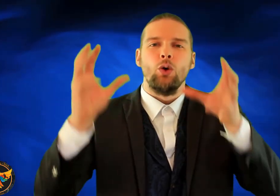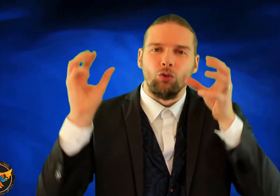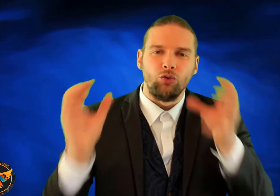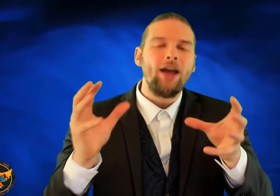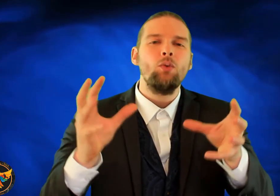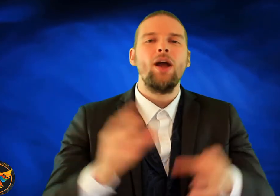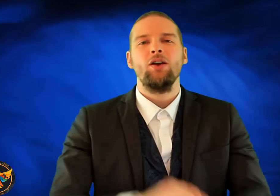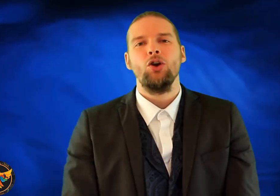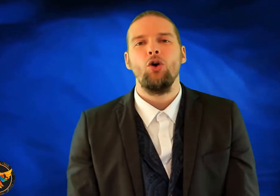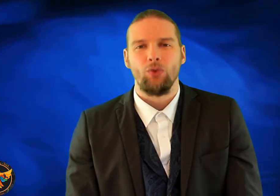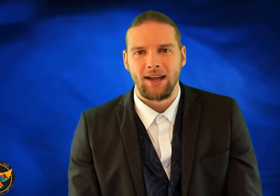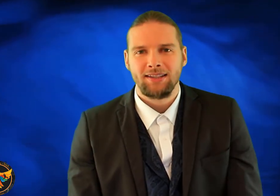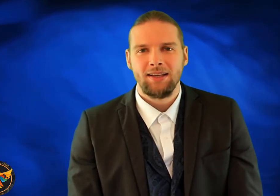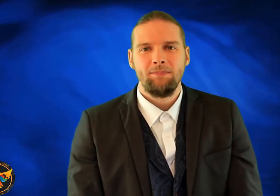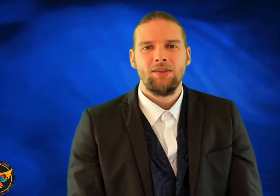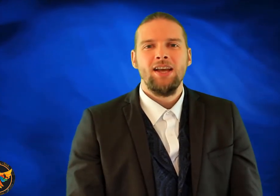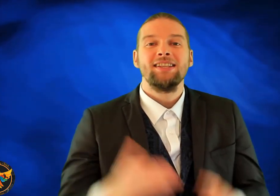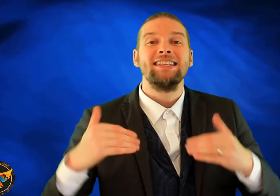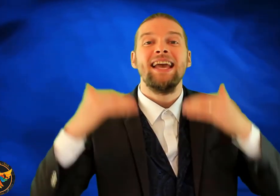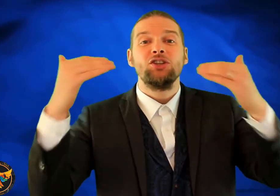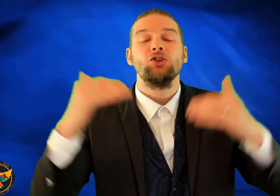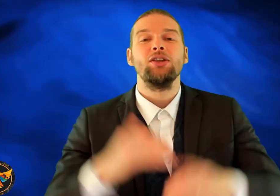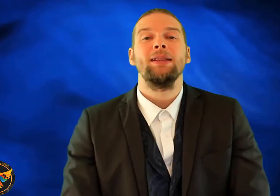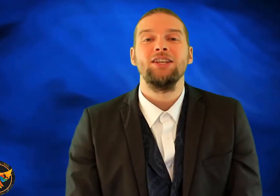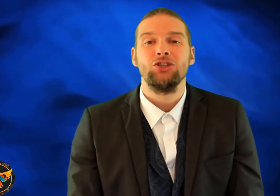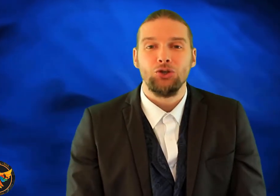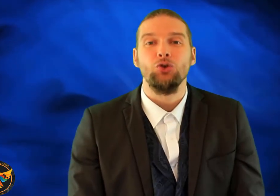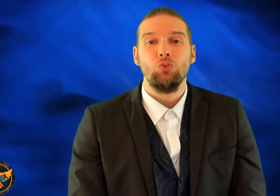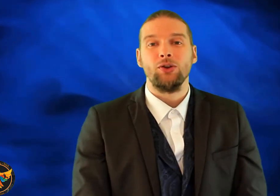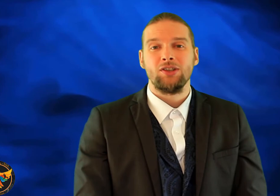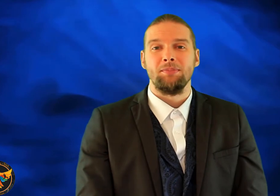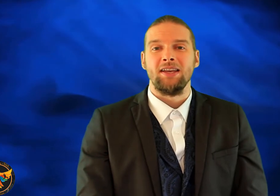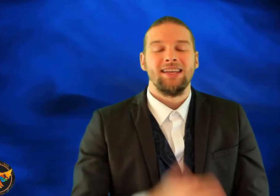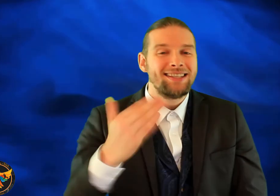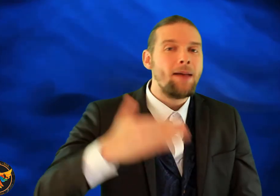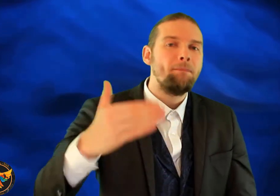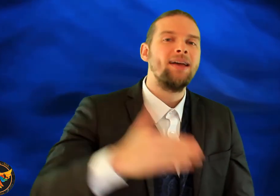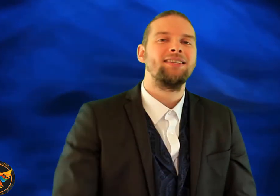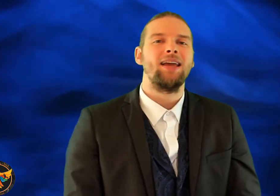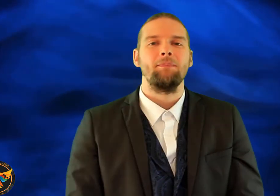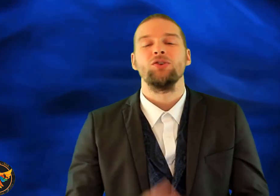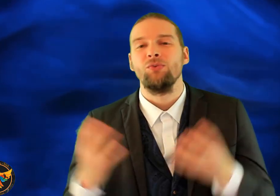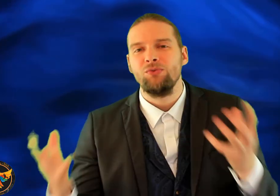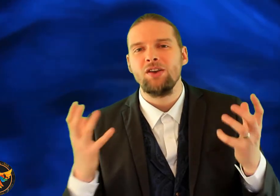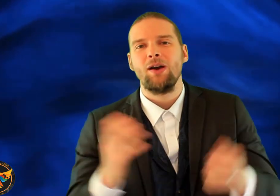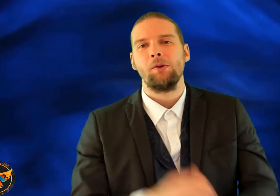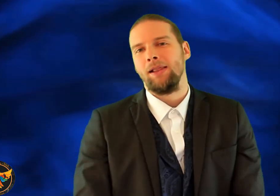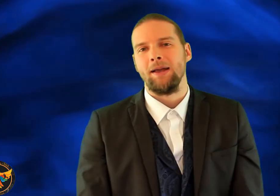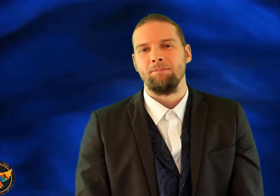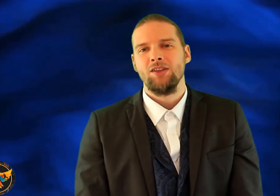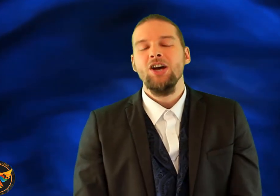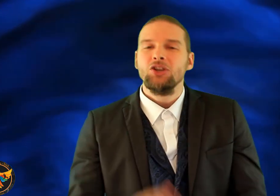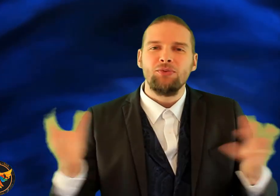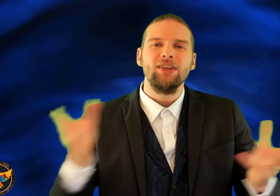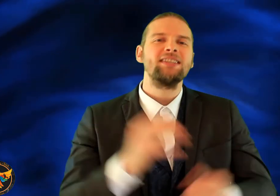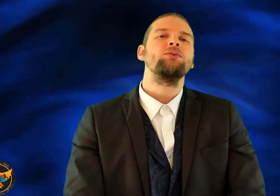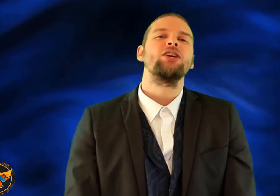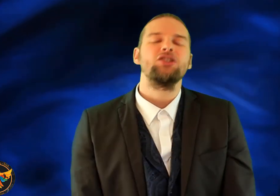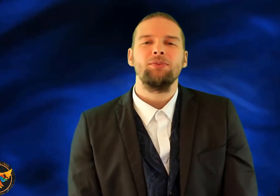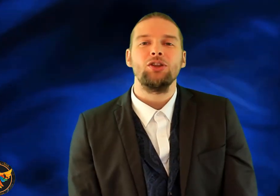right where you're at to get to the place that you want to be, step by step, to figure out a plan. So if this sounds like something